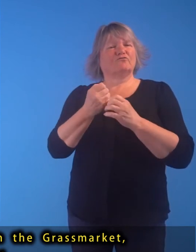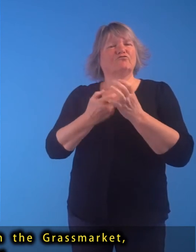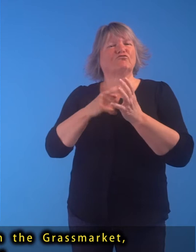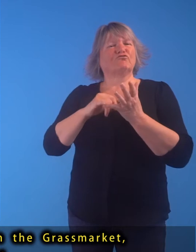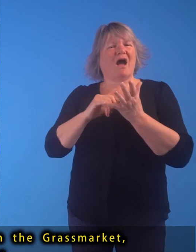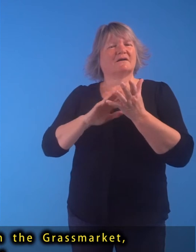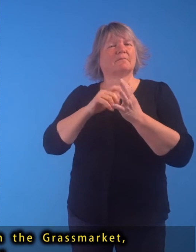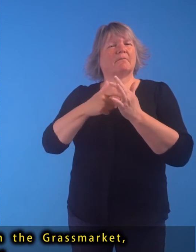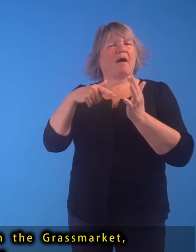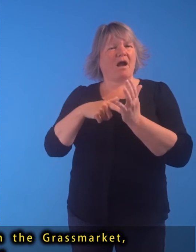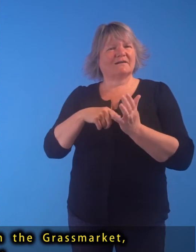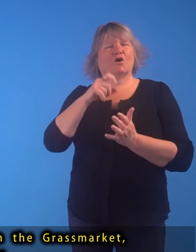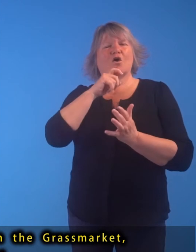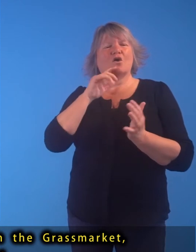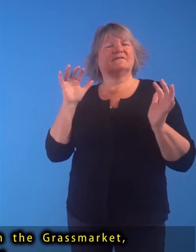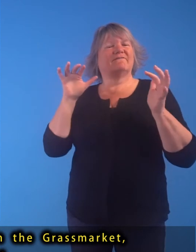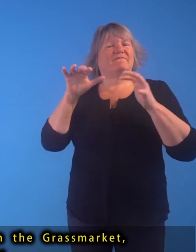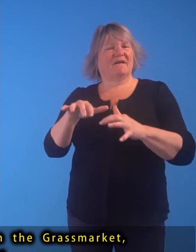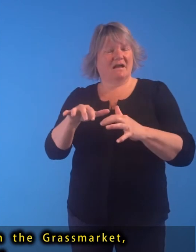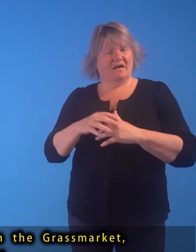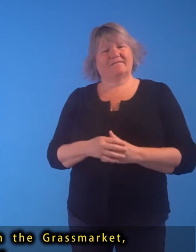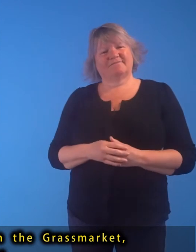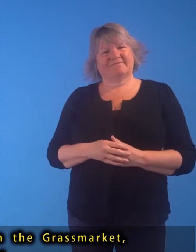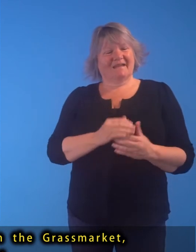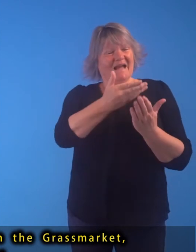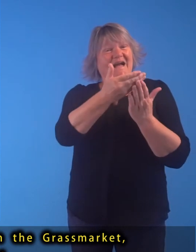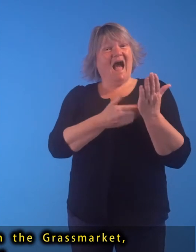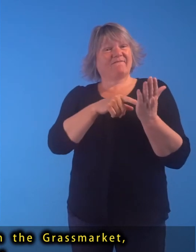grass market Oil on canvas, circa 1836